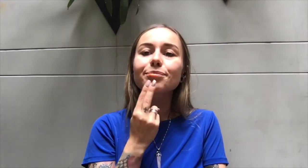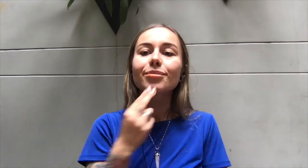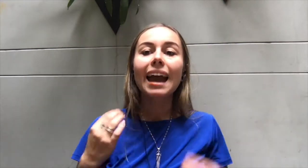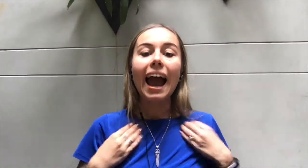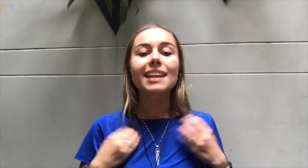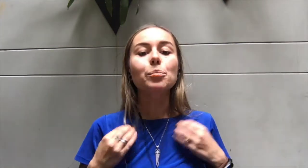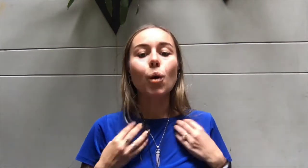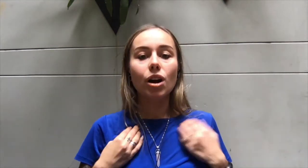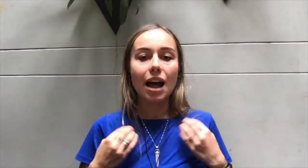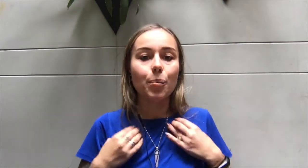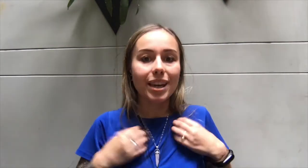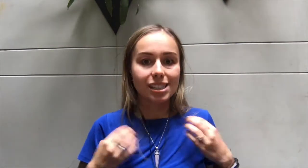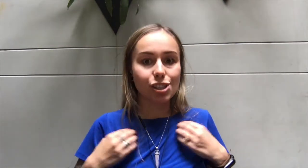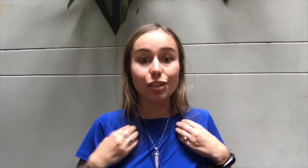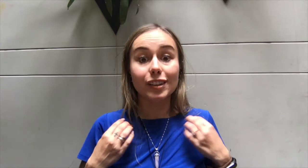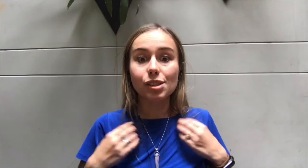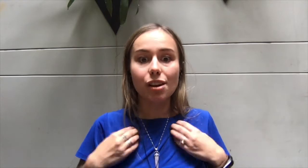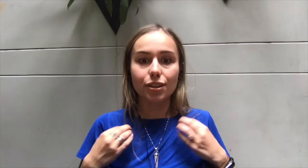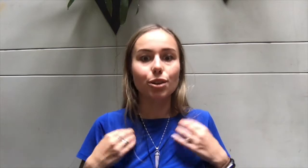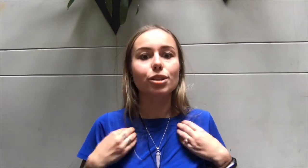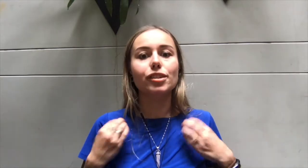And the more I'll be in service of the universe.